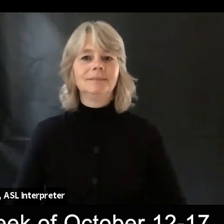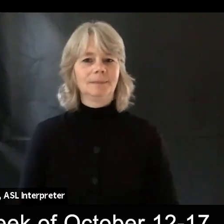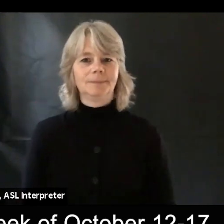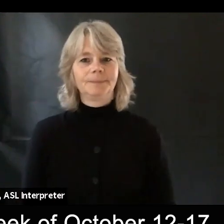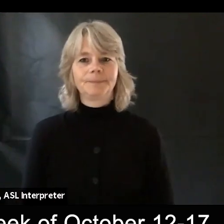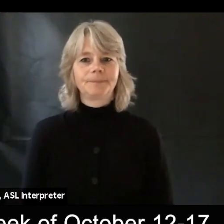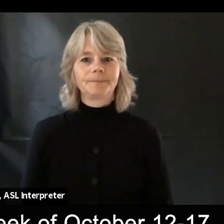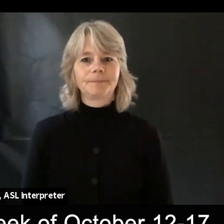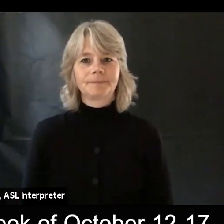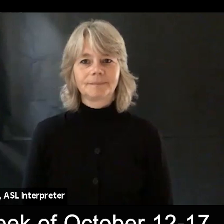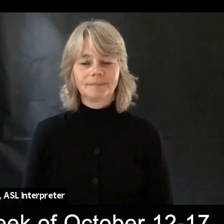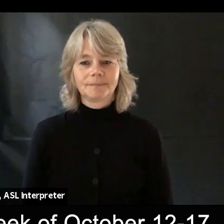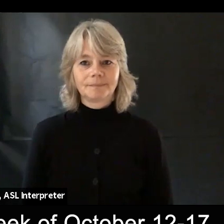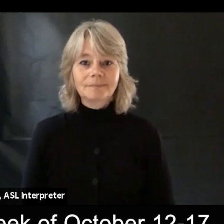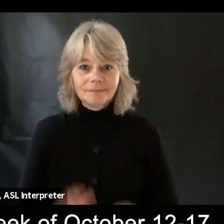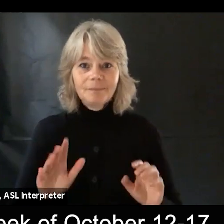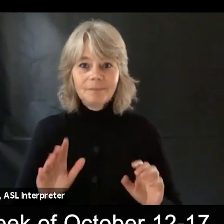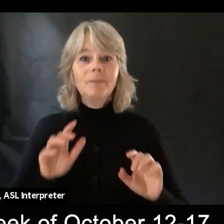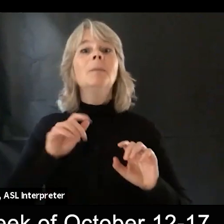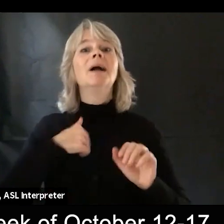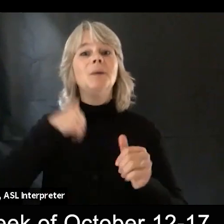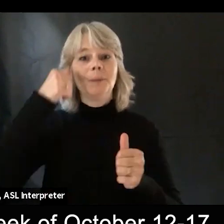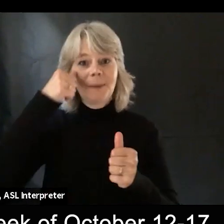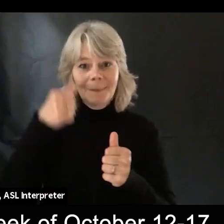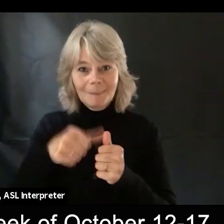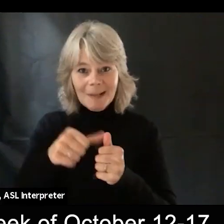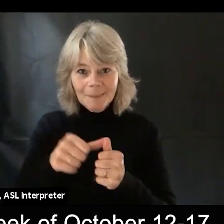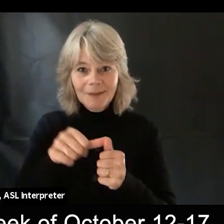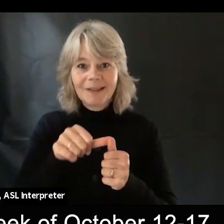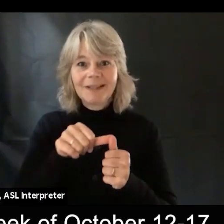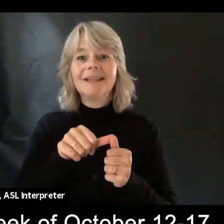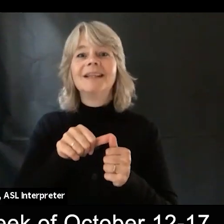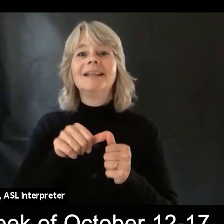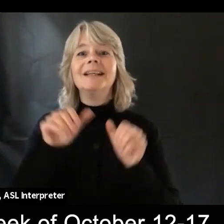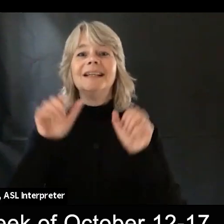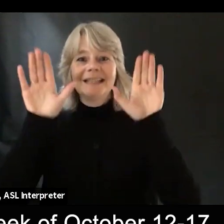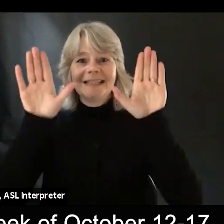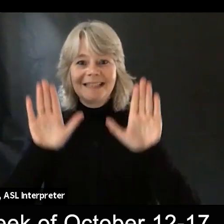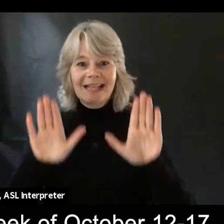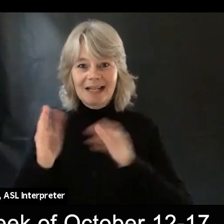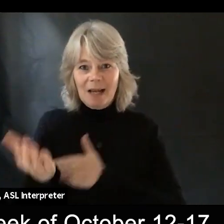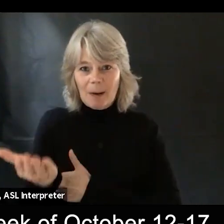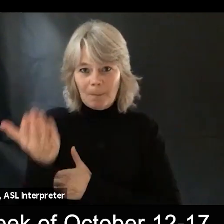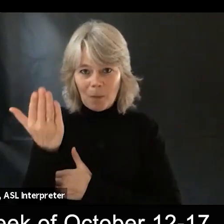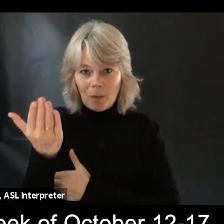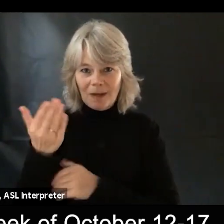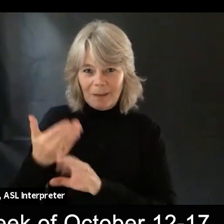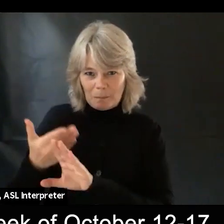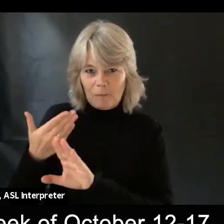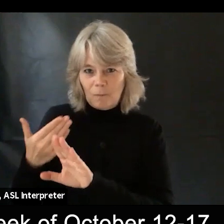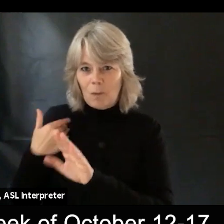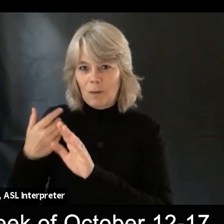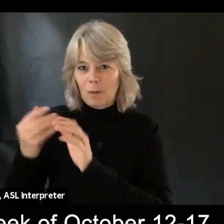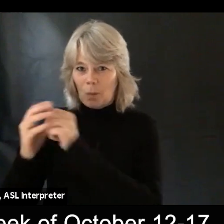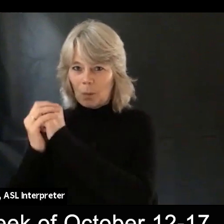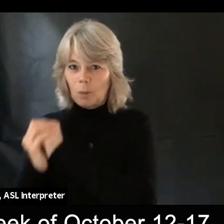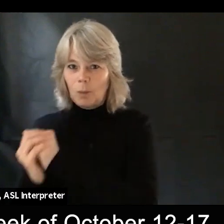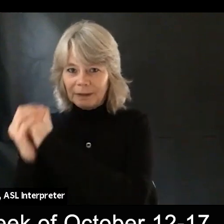But to remind everybody on Sunday mornings before worship. We always have